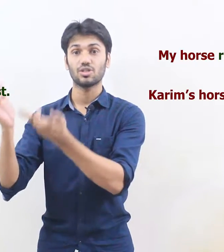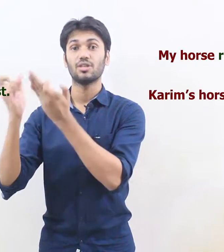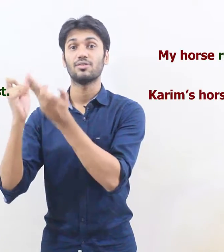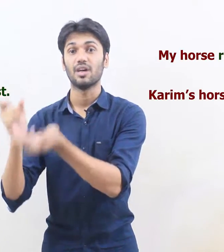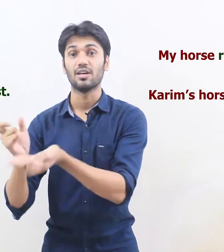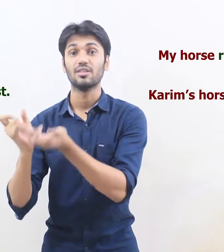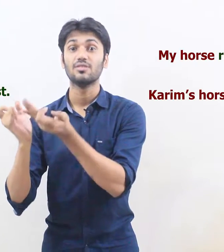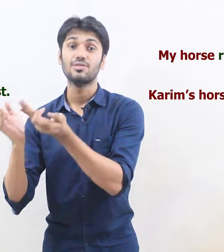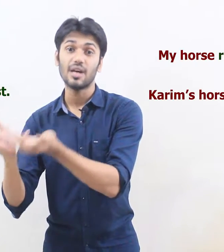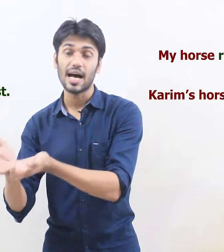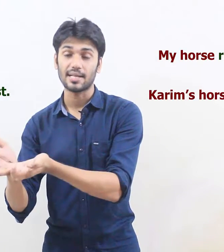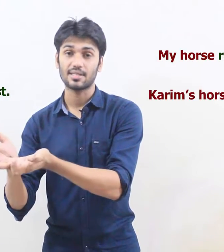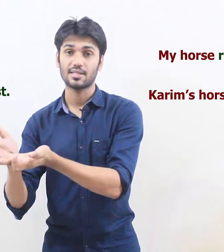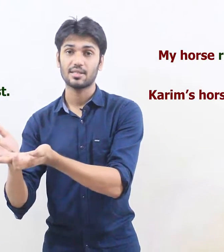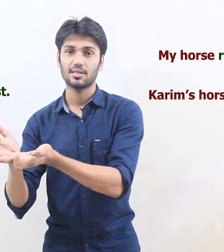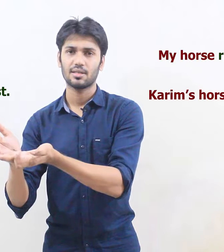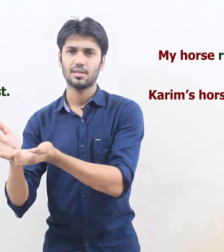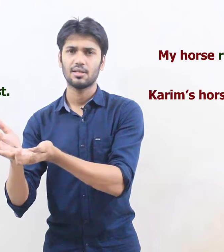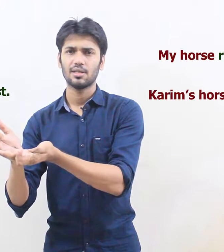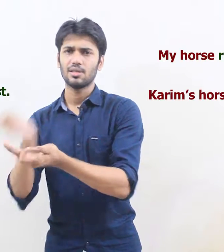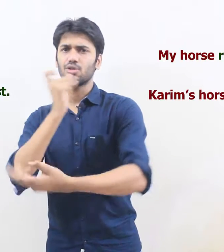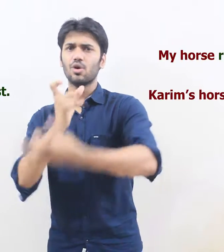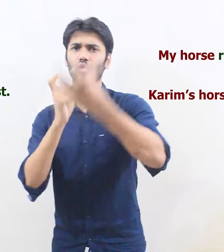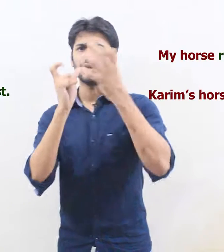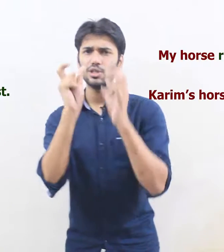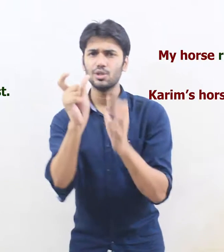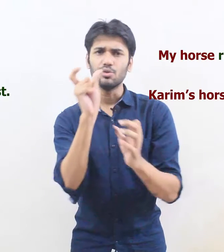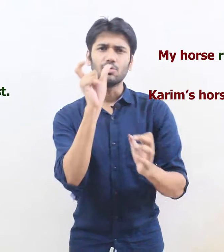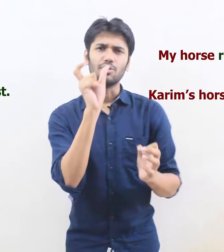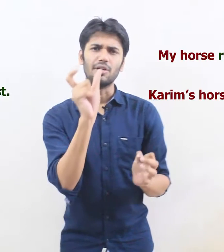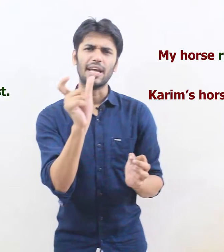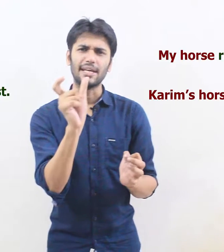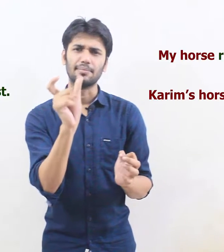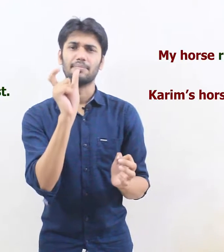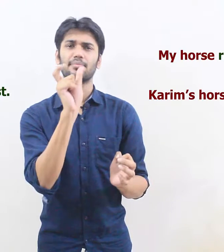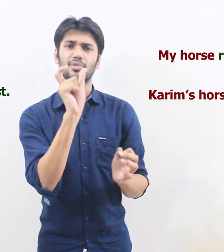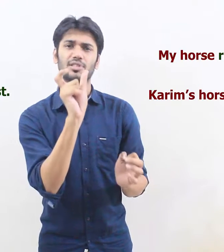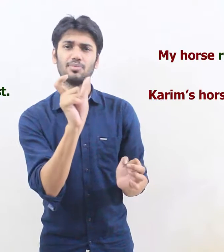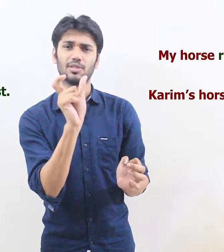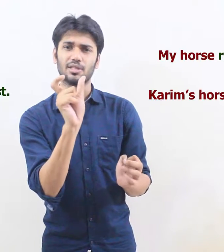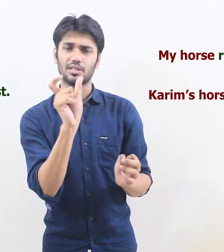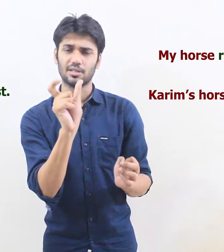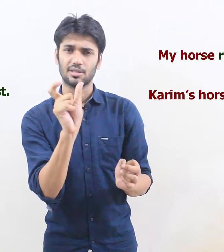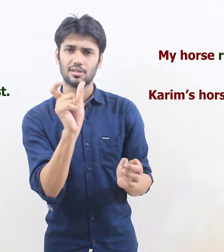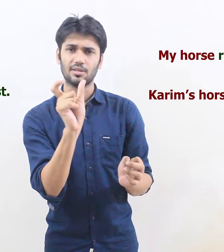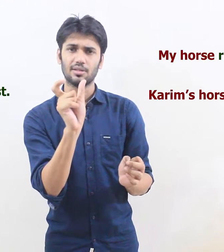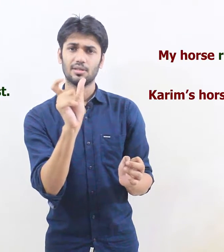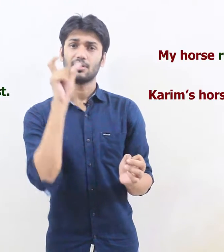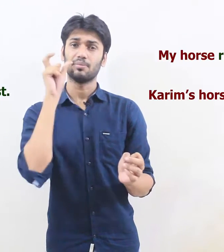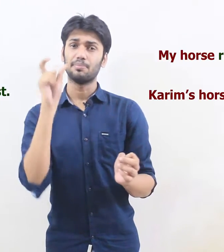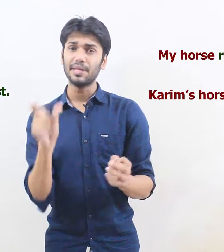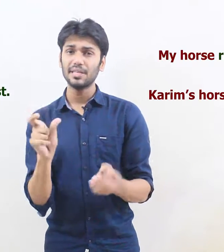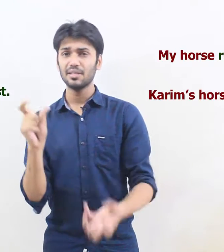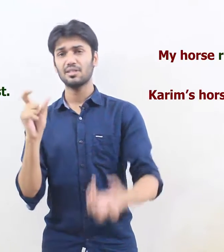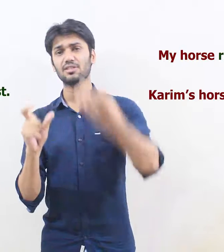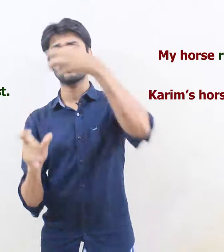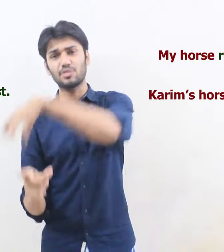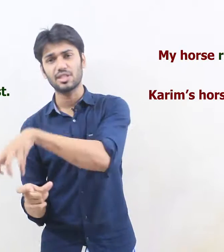run fast so you name the subject bring the subjects